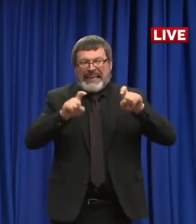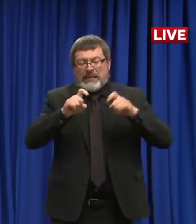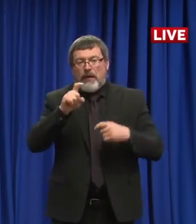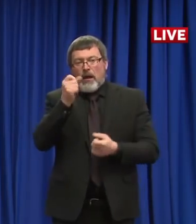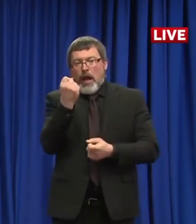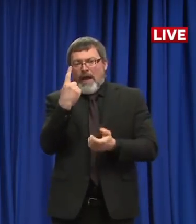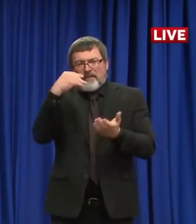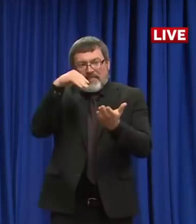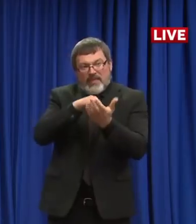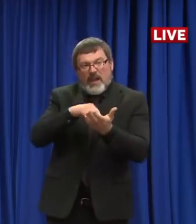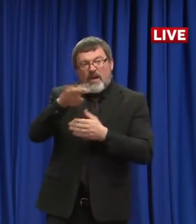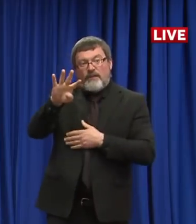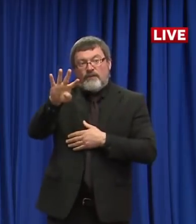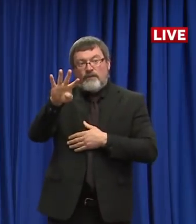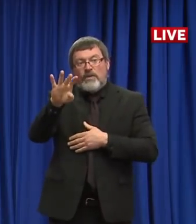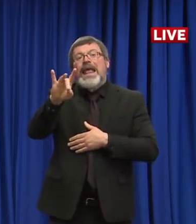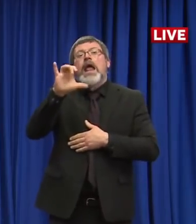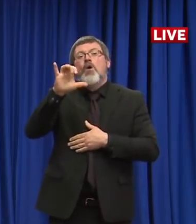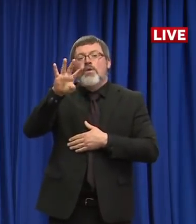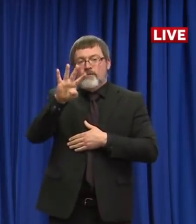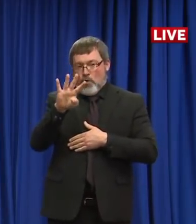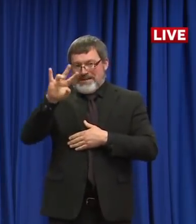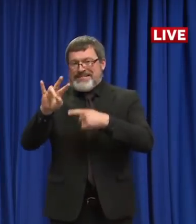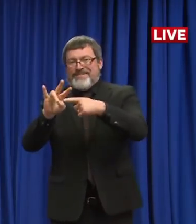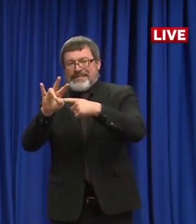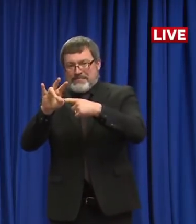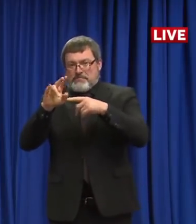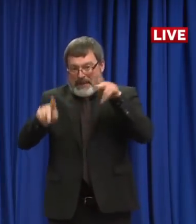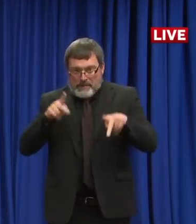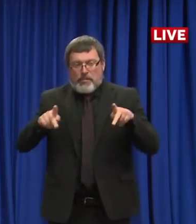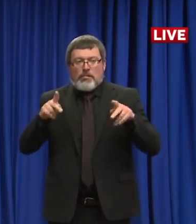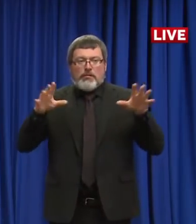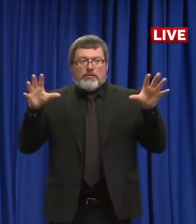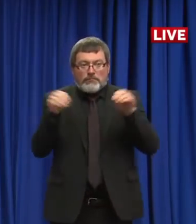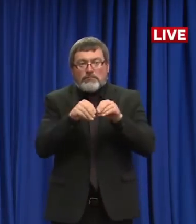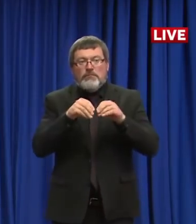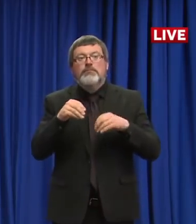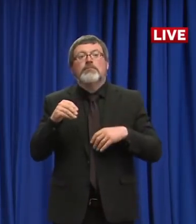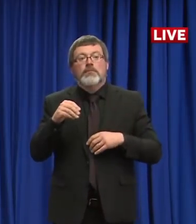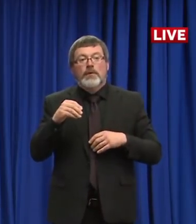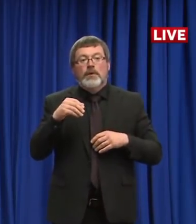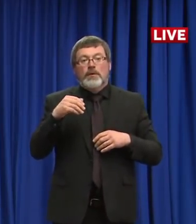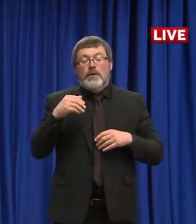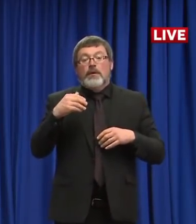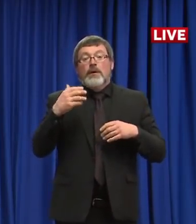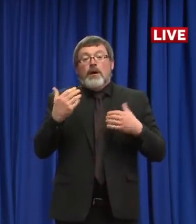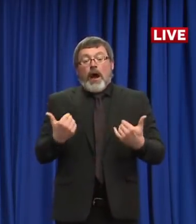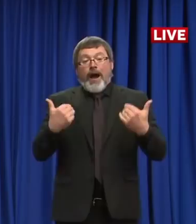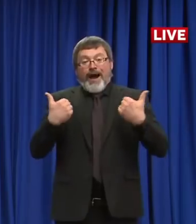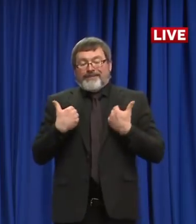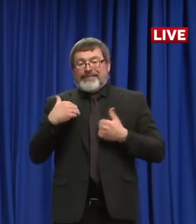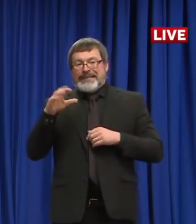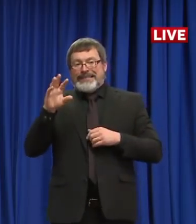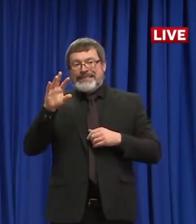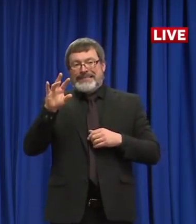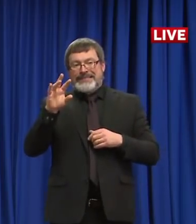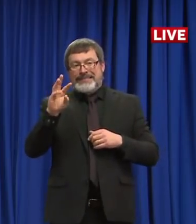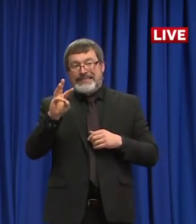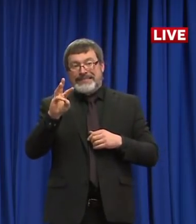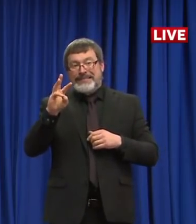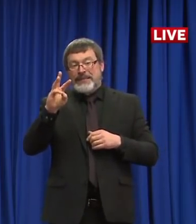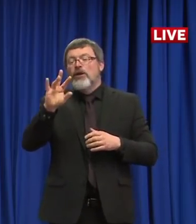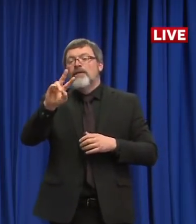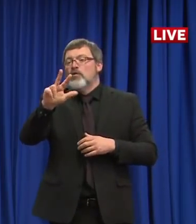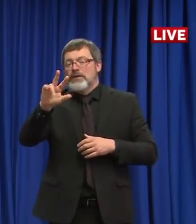Currently, there are 73 people undergoing testing for COVID-19 at our public health laboratories. Out of those tests we have identified